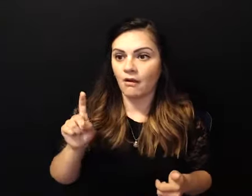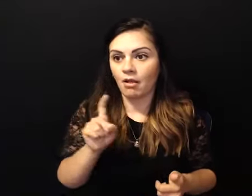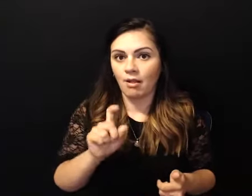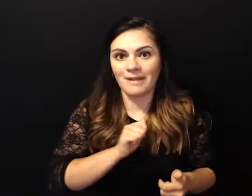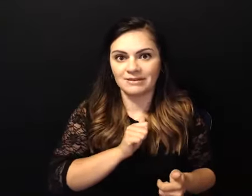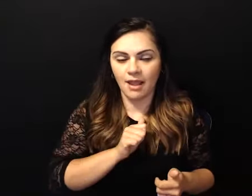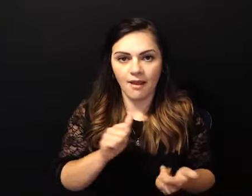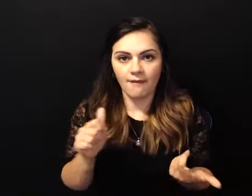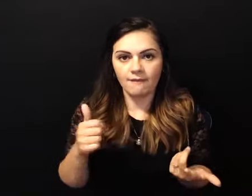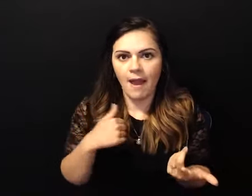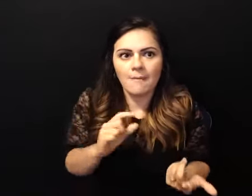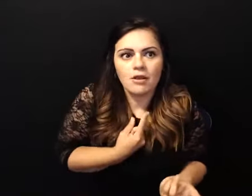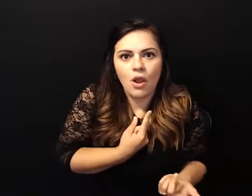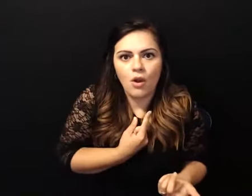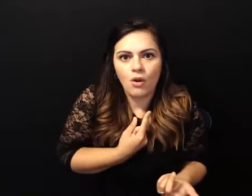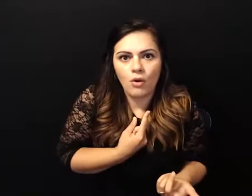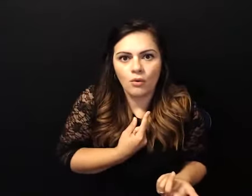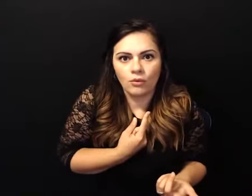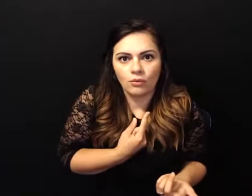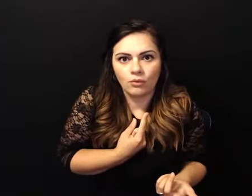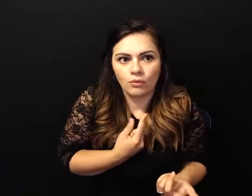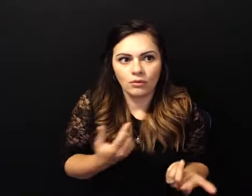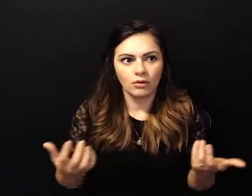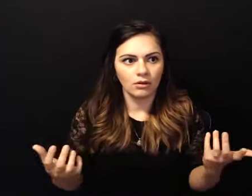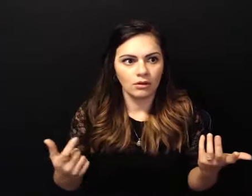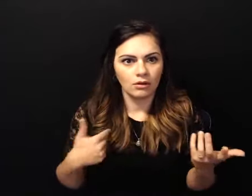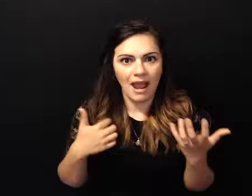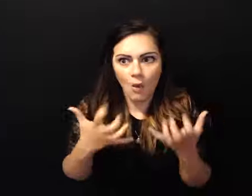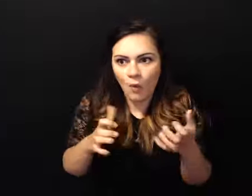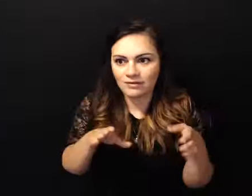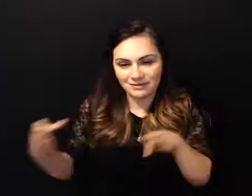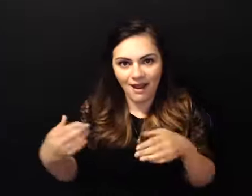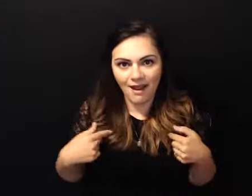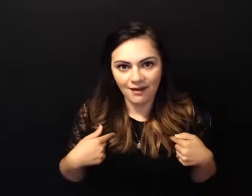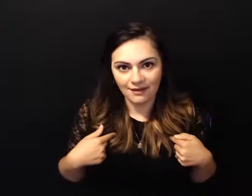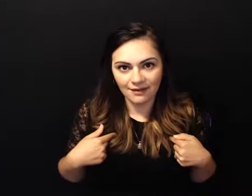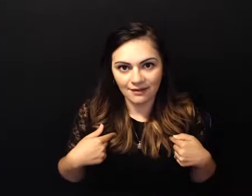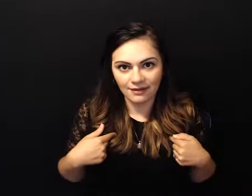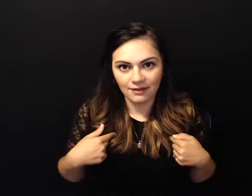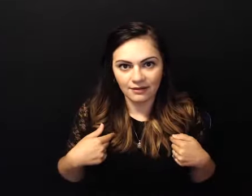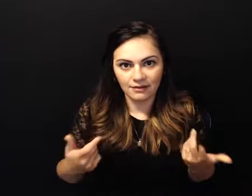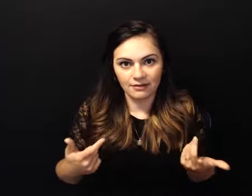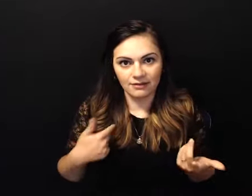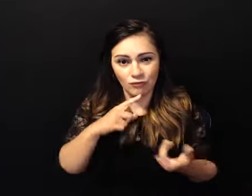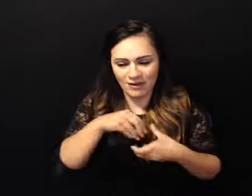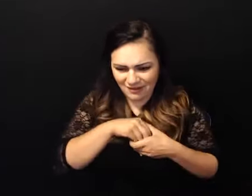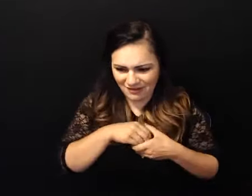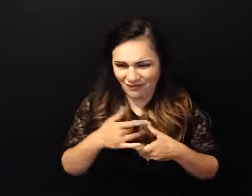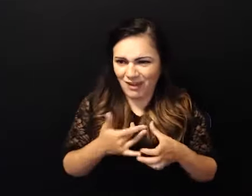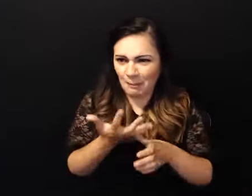i you know i've got a god-sized hole and i have no idea that's what that is i just knew that i was alone and by myself and i felt sad